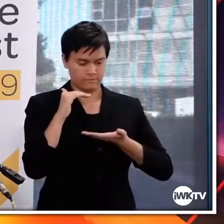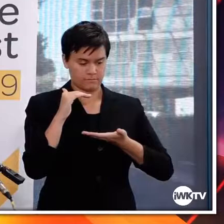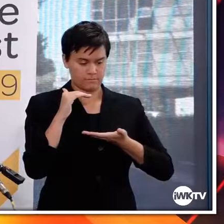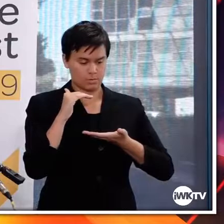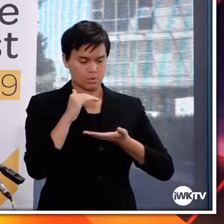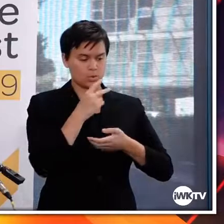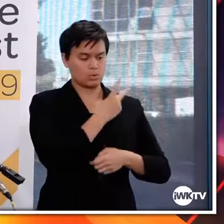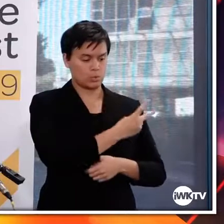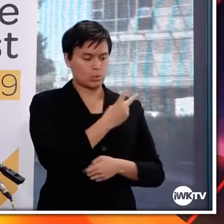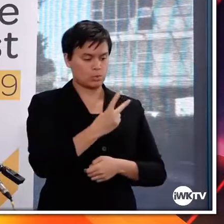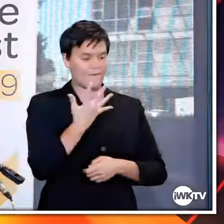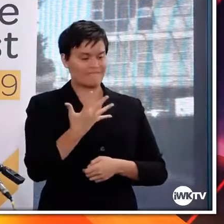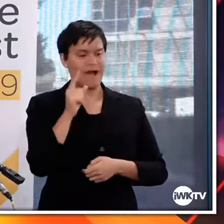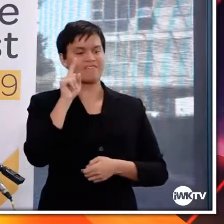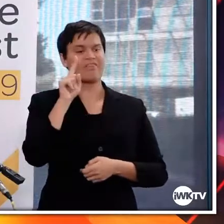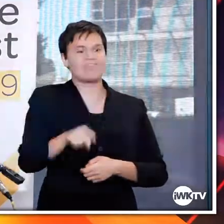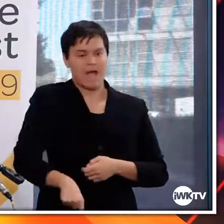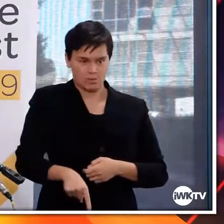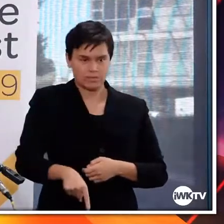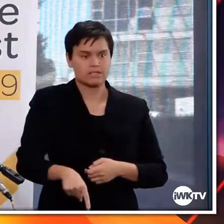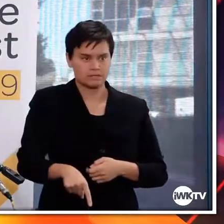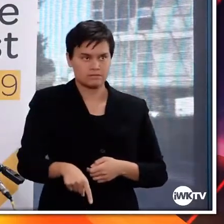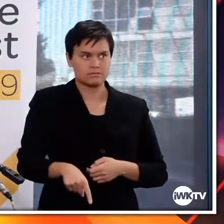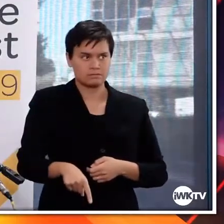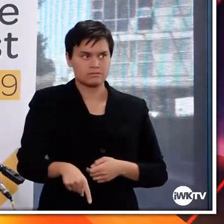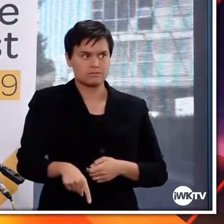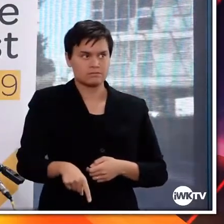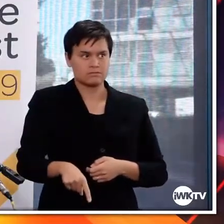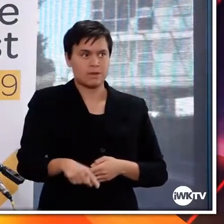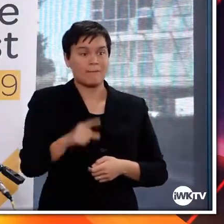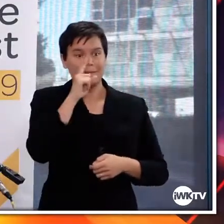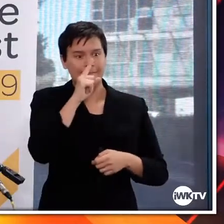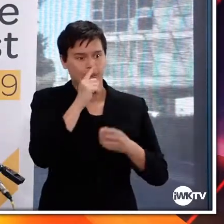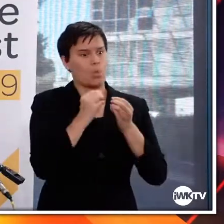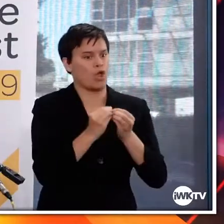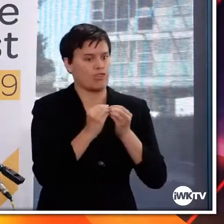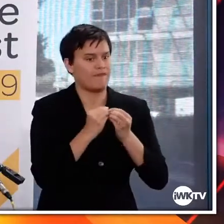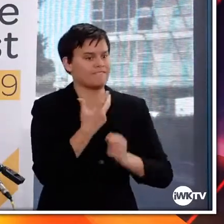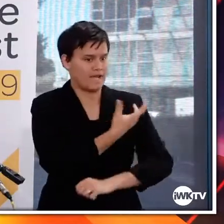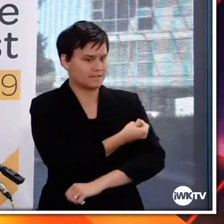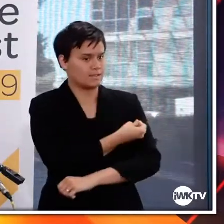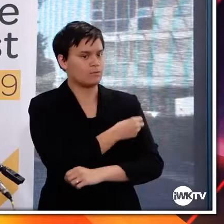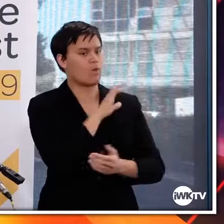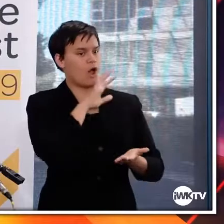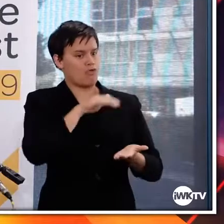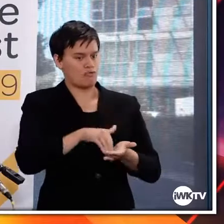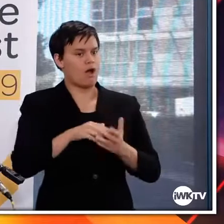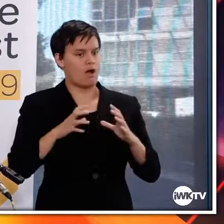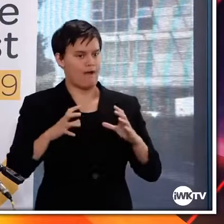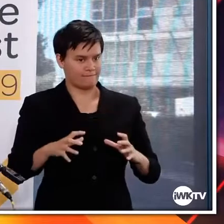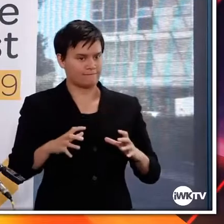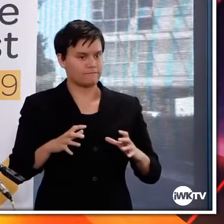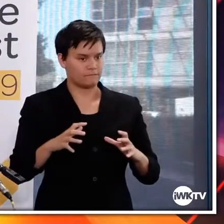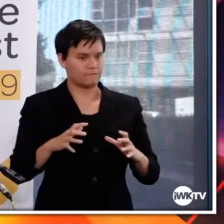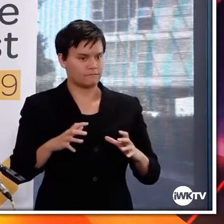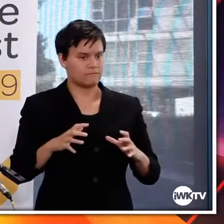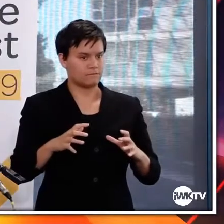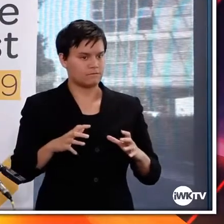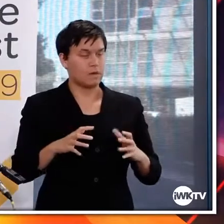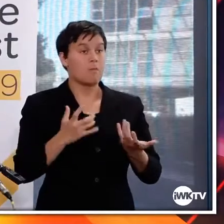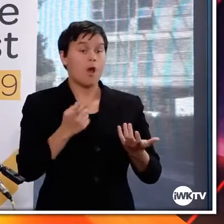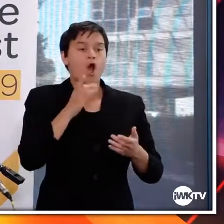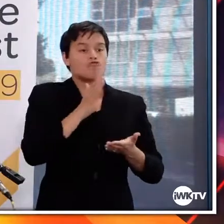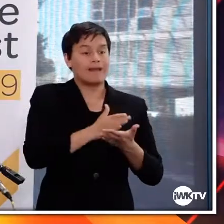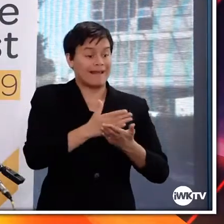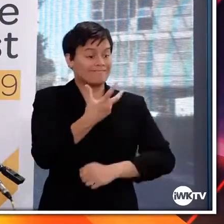225,000 courses. So that's 450,000 doses. So that allows us to vaccinate a significant number of